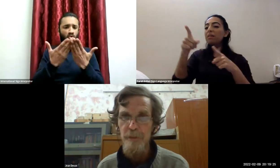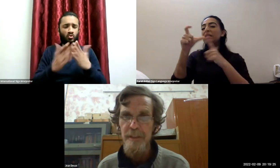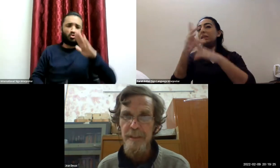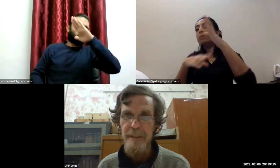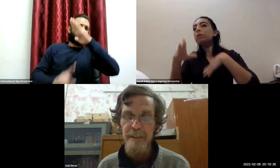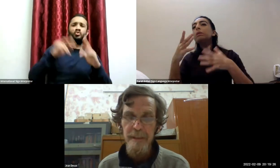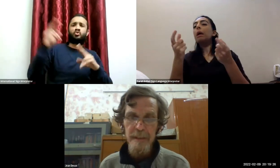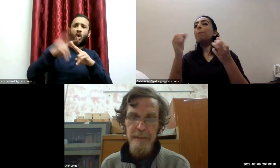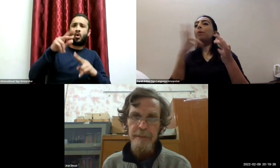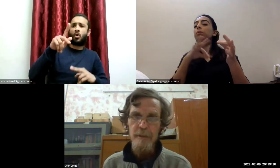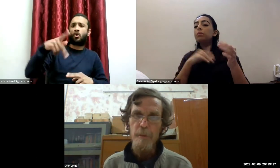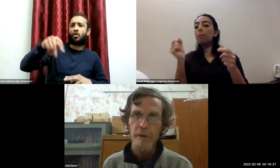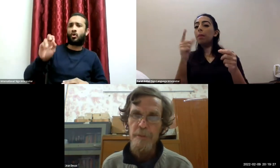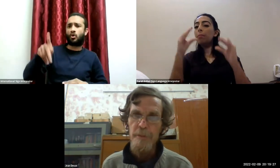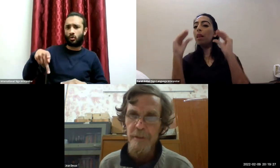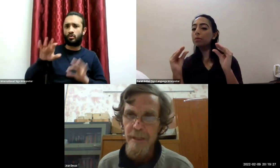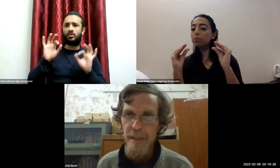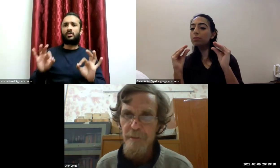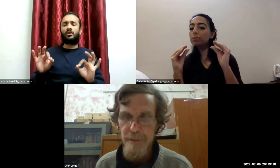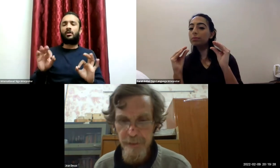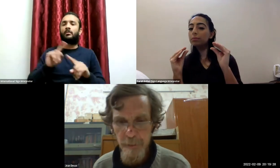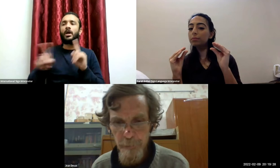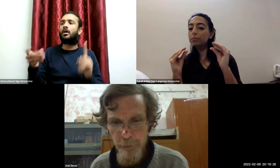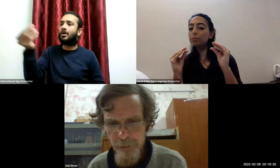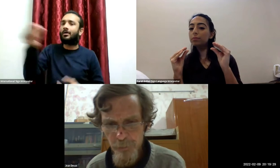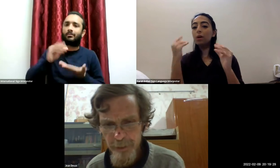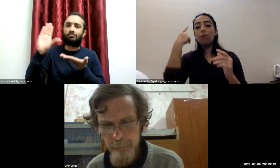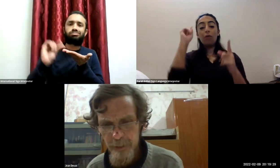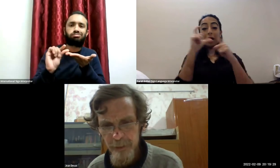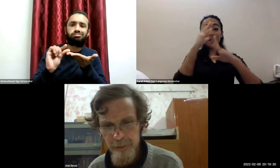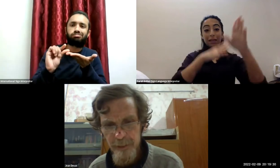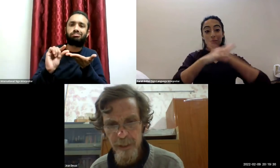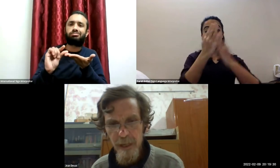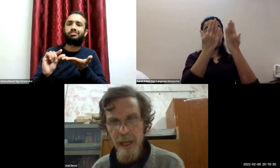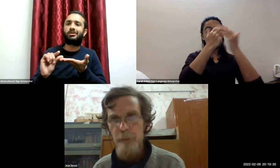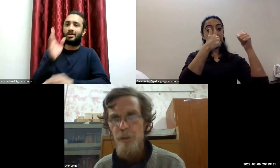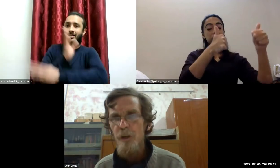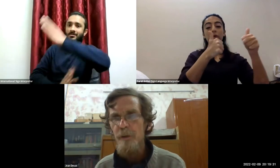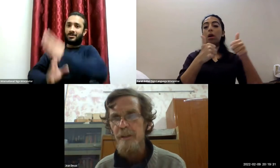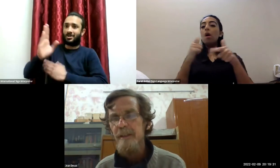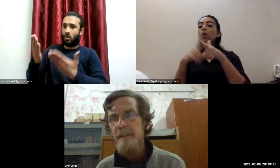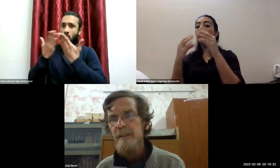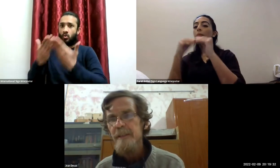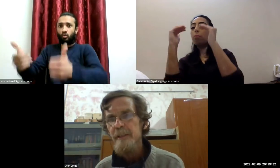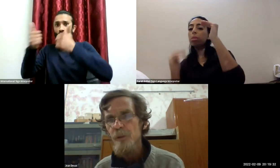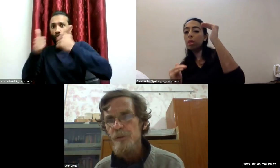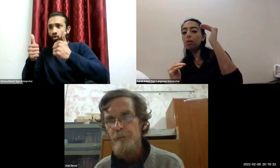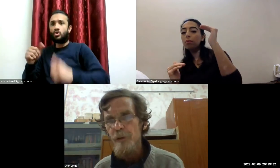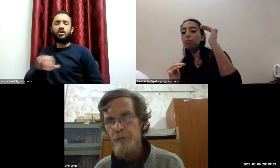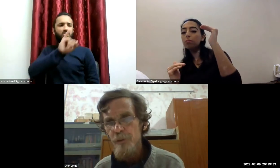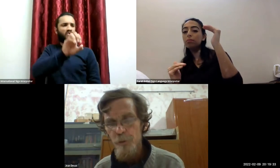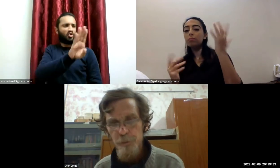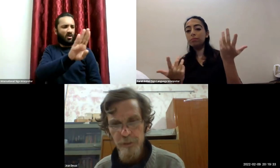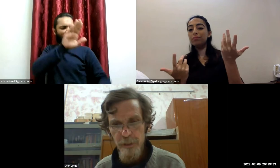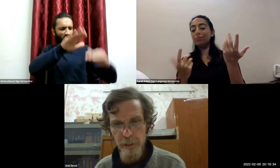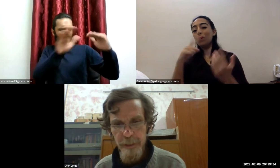samples of the data that unemployment and learning levels among persons with disabilities are much lower than those of